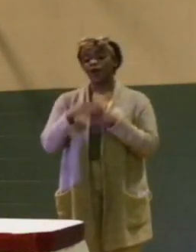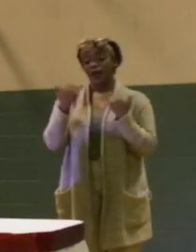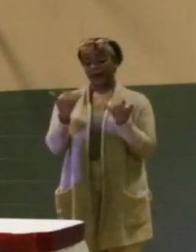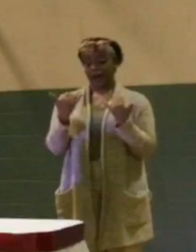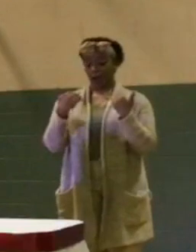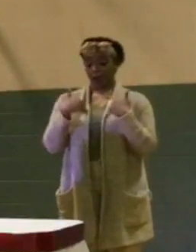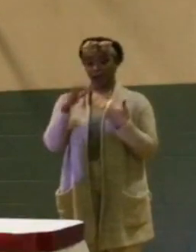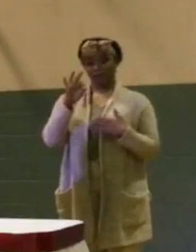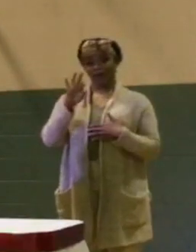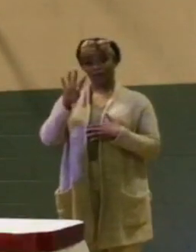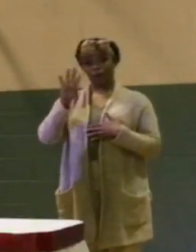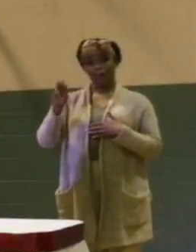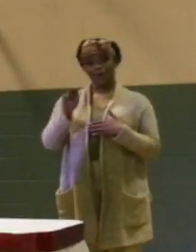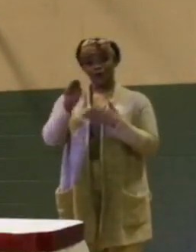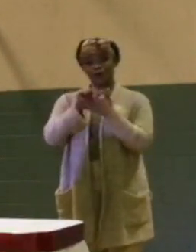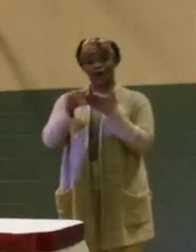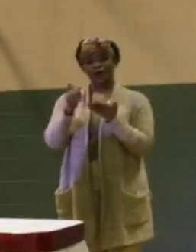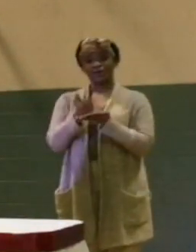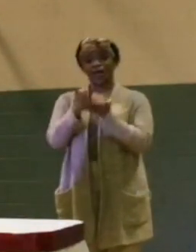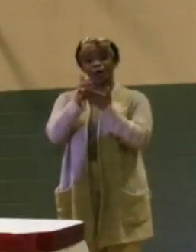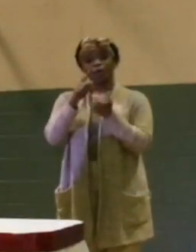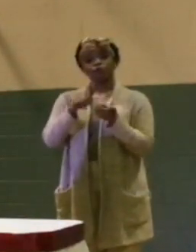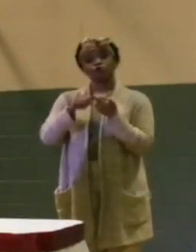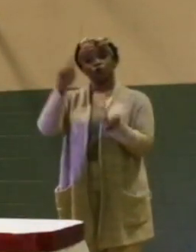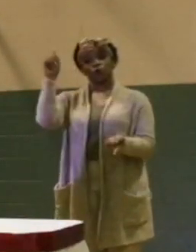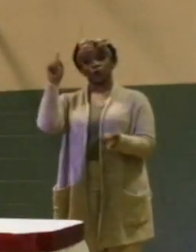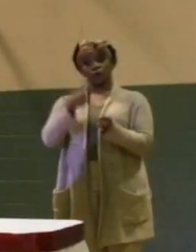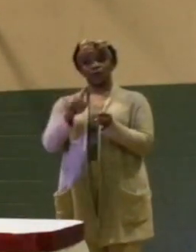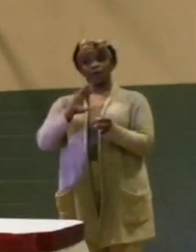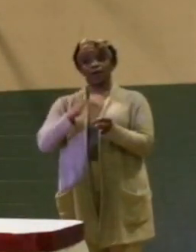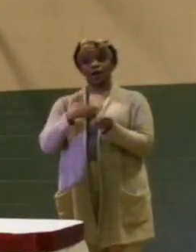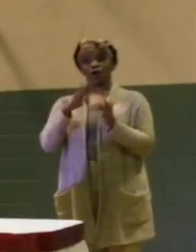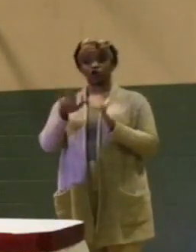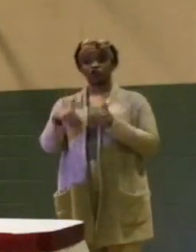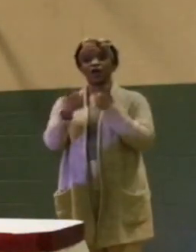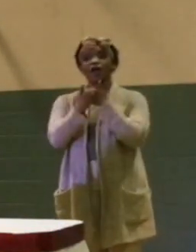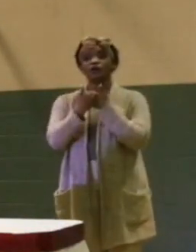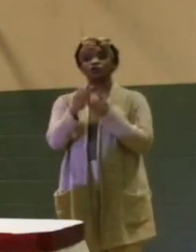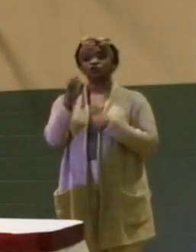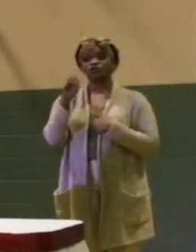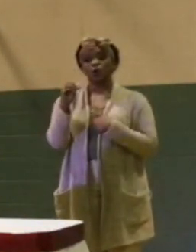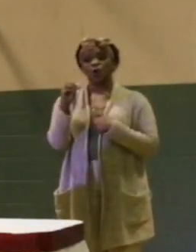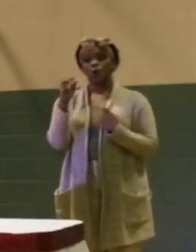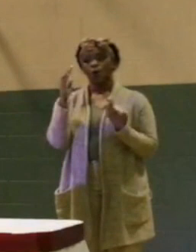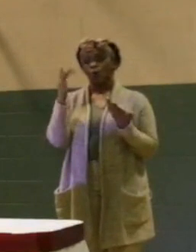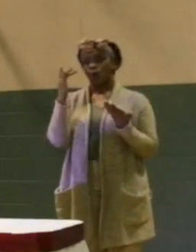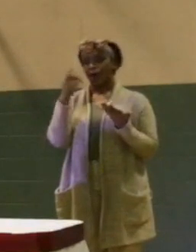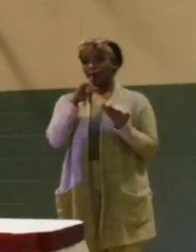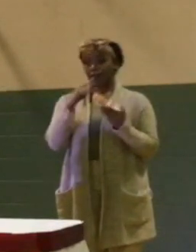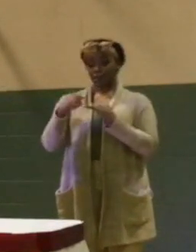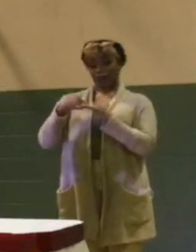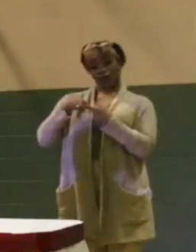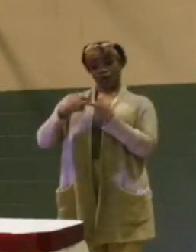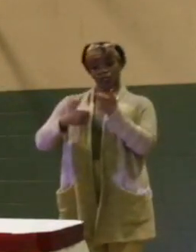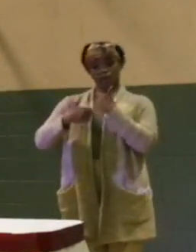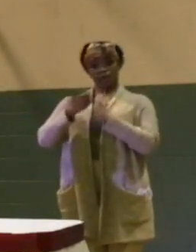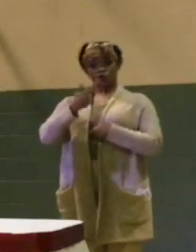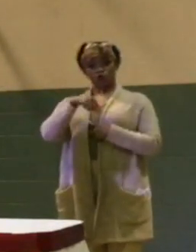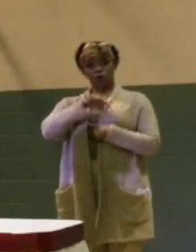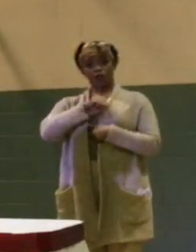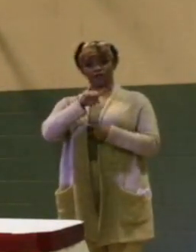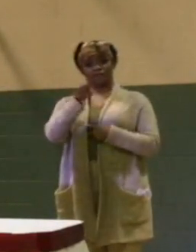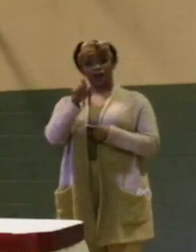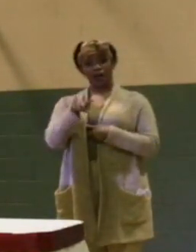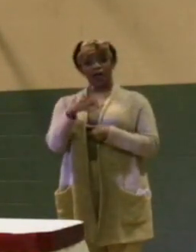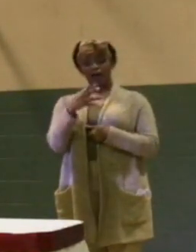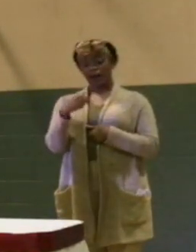will help to eliminate some of the challenges that we've had. And so, why am I the most qualified? And I just